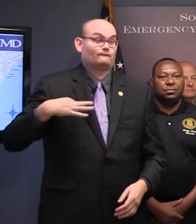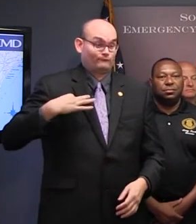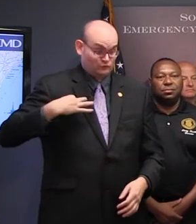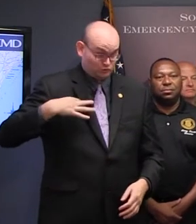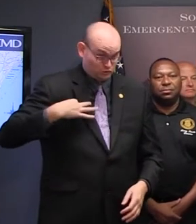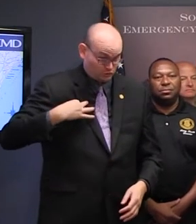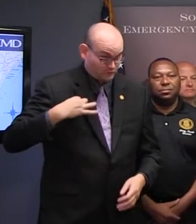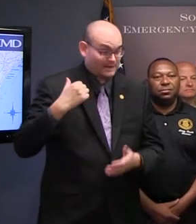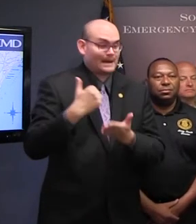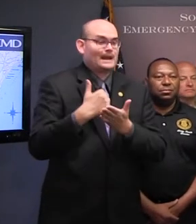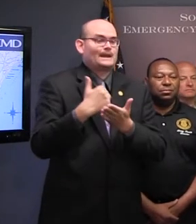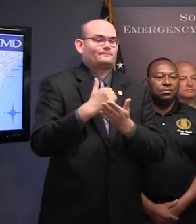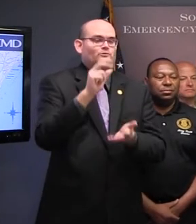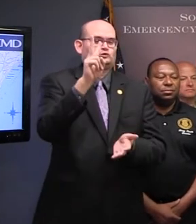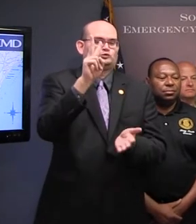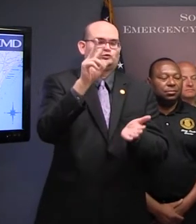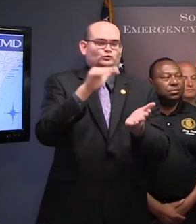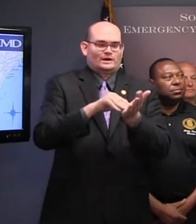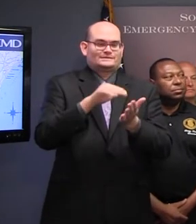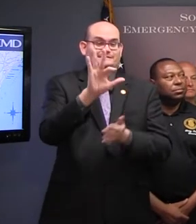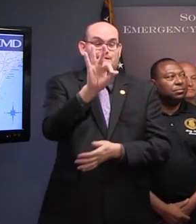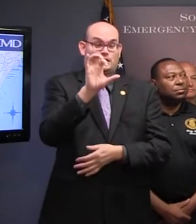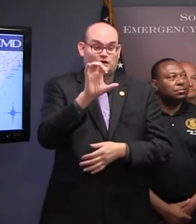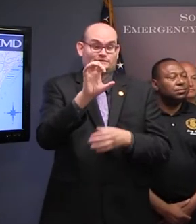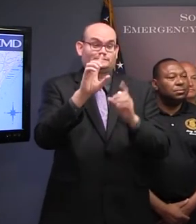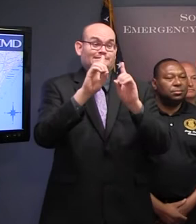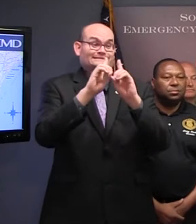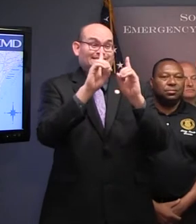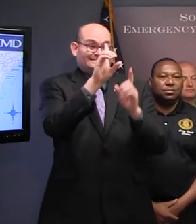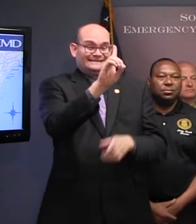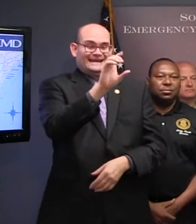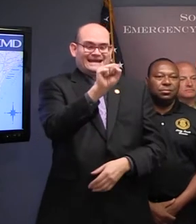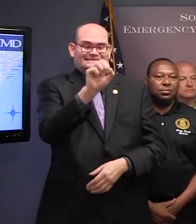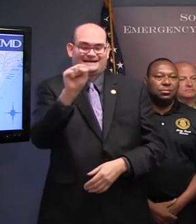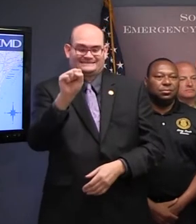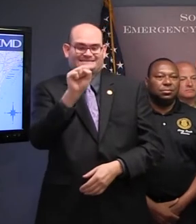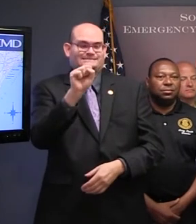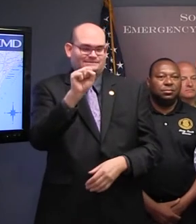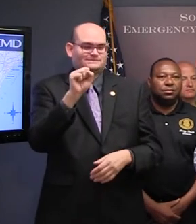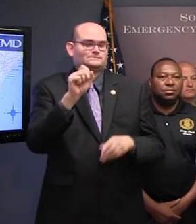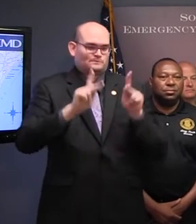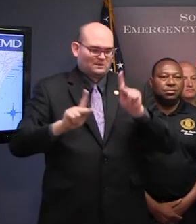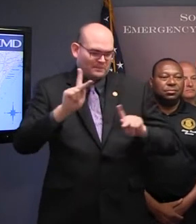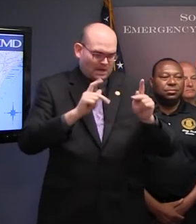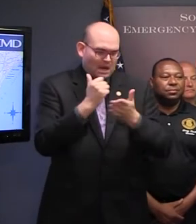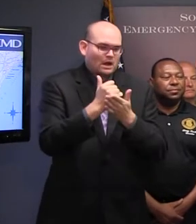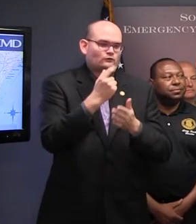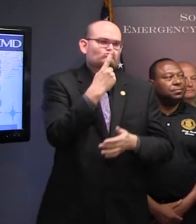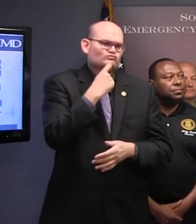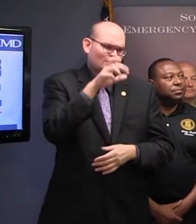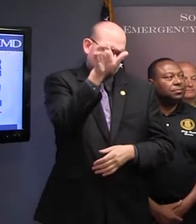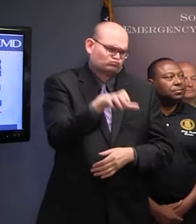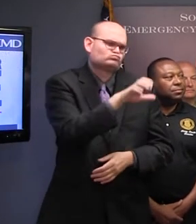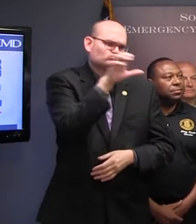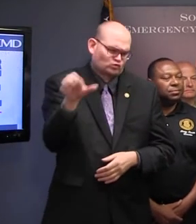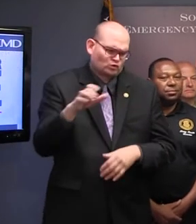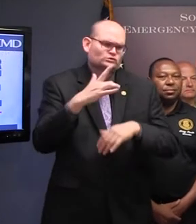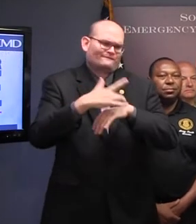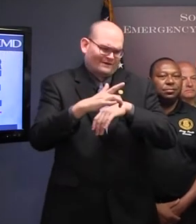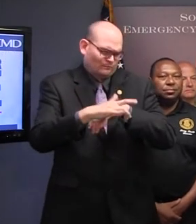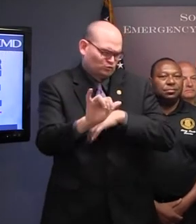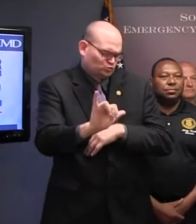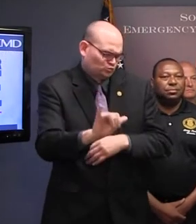Department of Social Services and Red Cross personnel available. We'll also, with South Carolina Department of